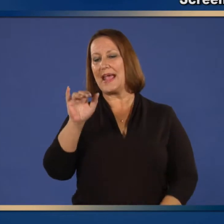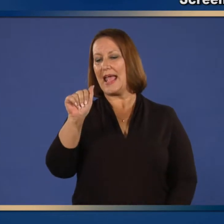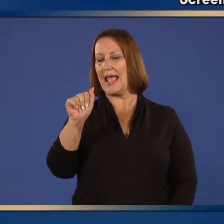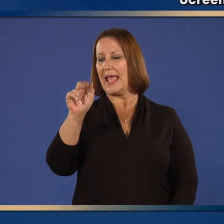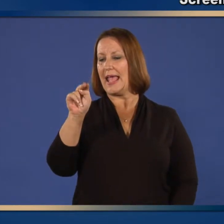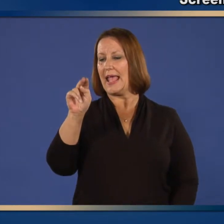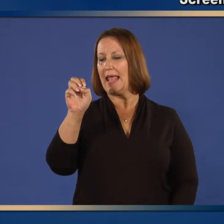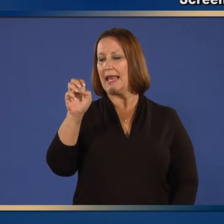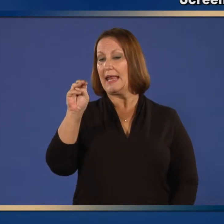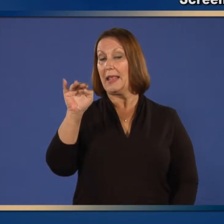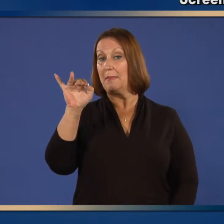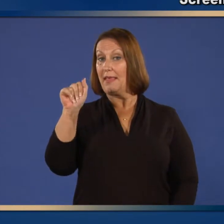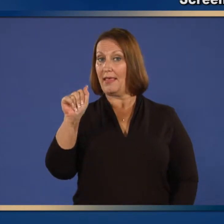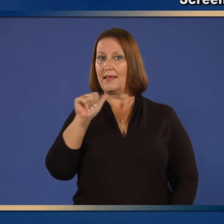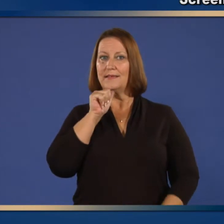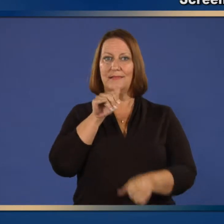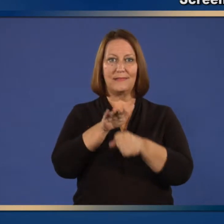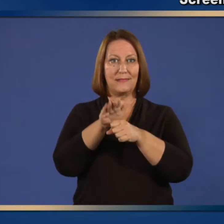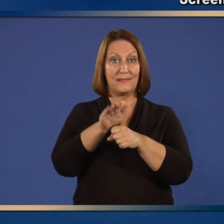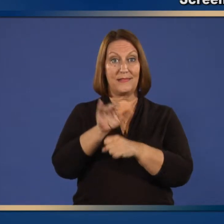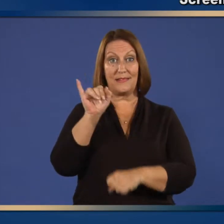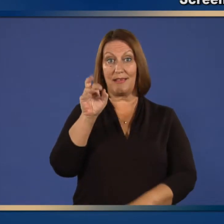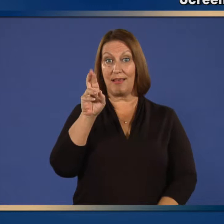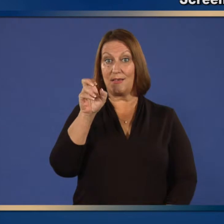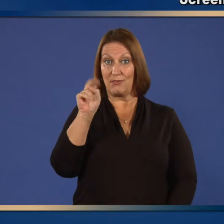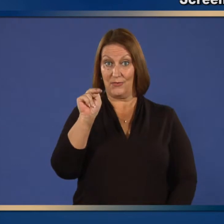or another blood disorder? 10.